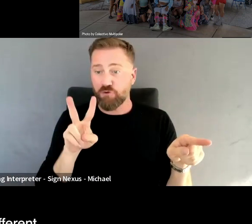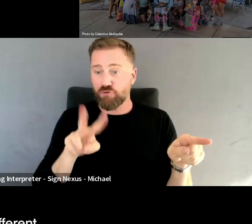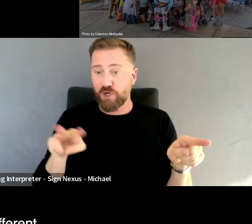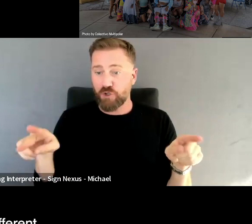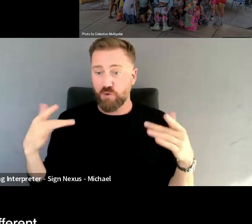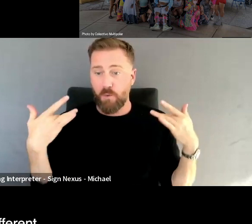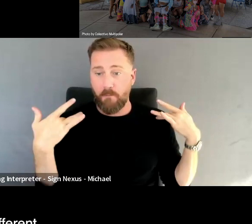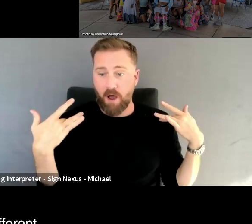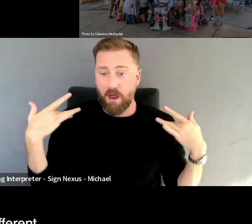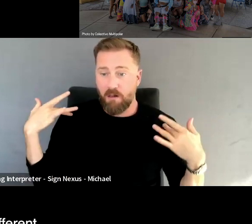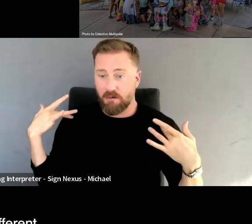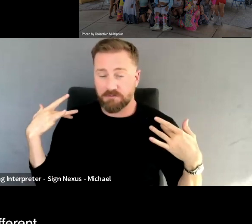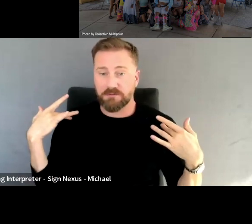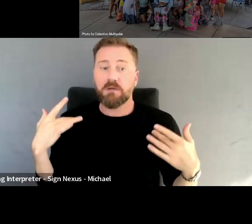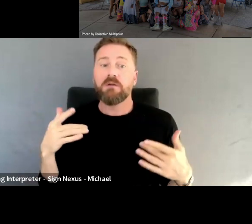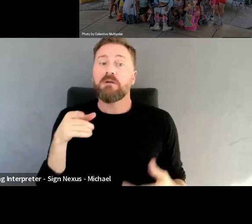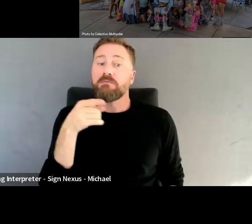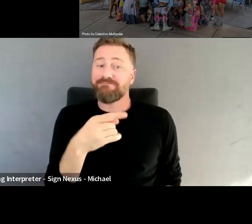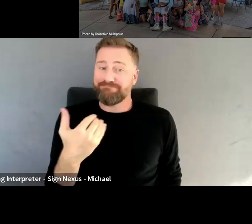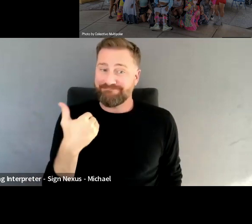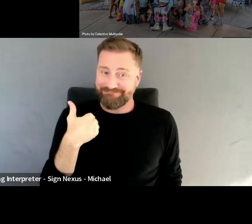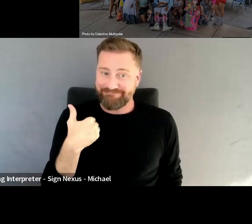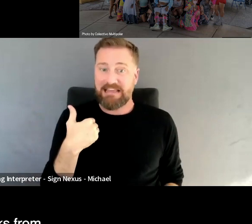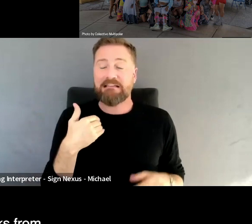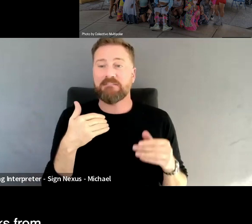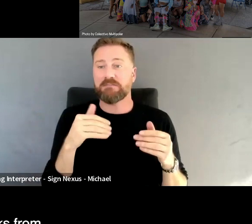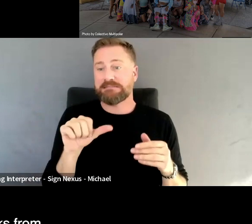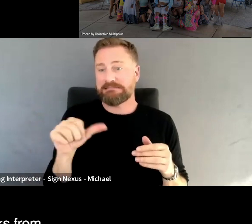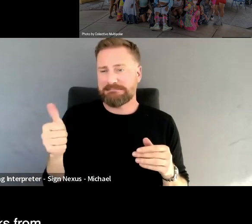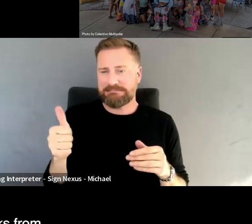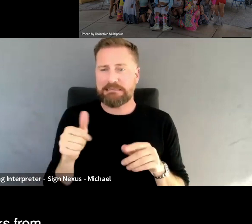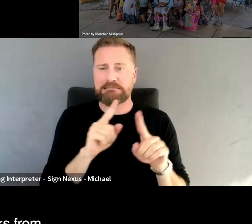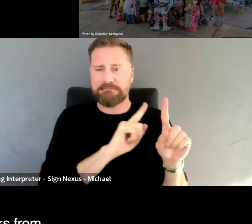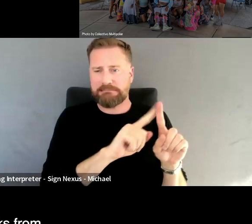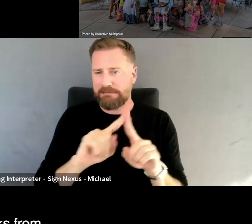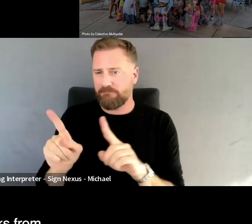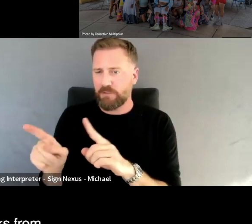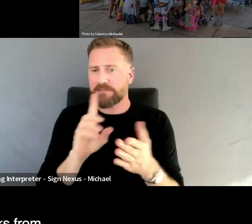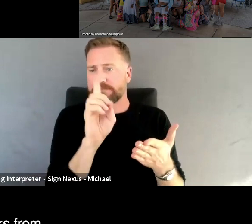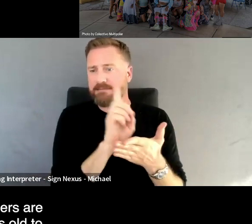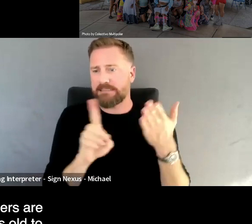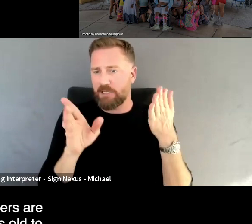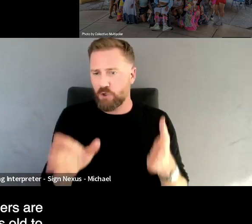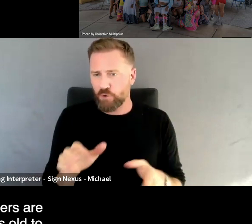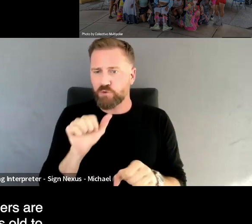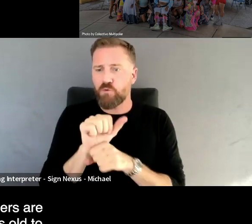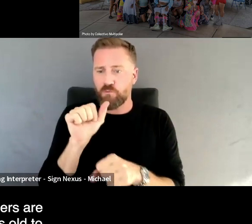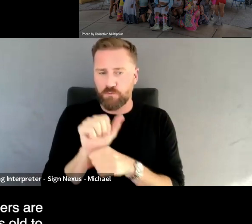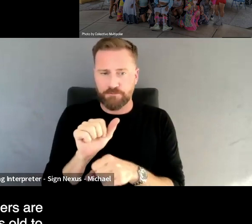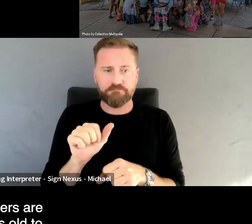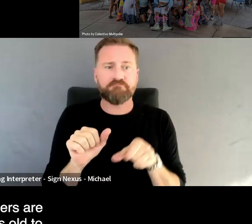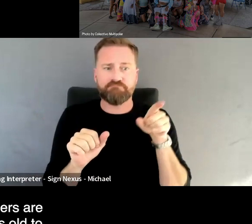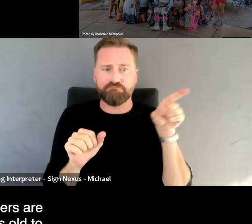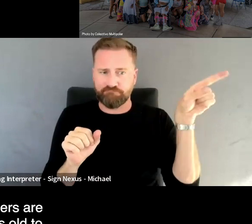10 different designers' works from, and the designers